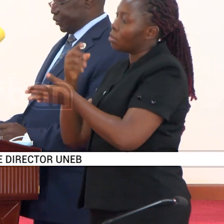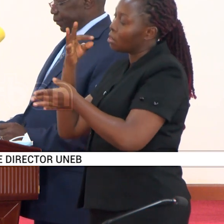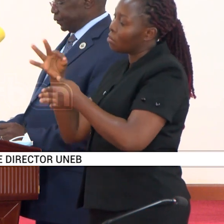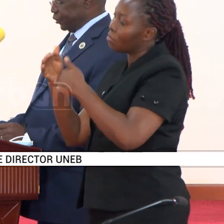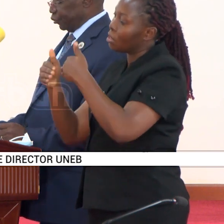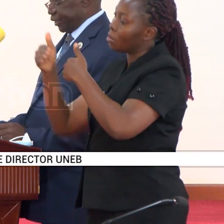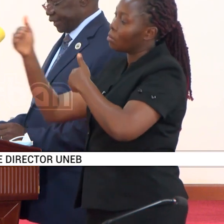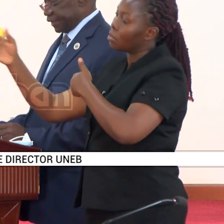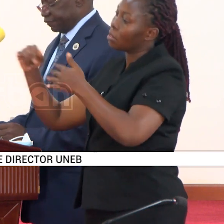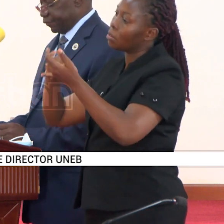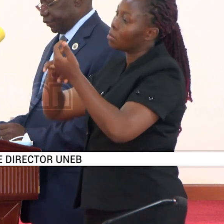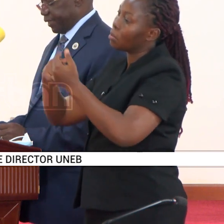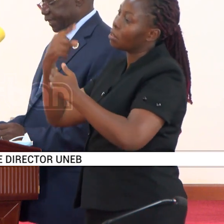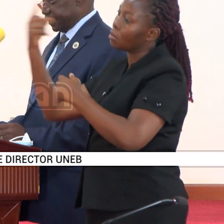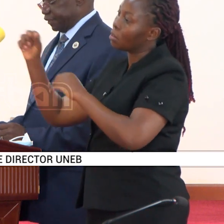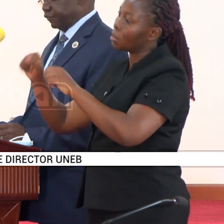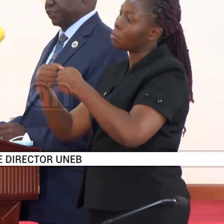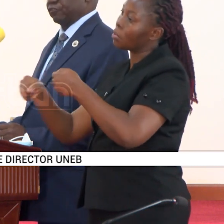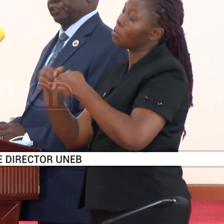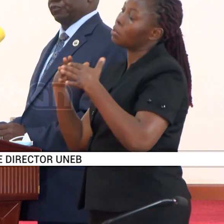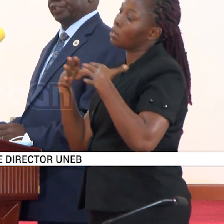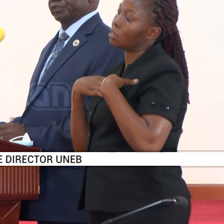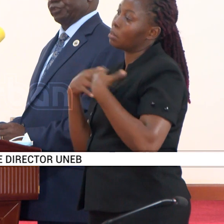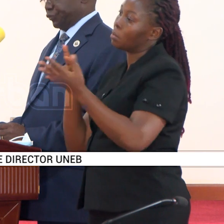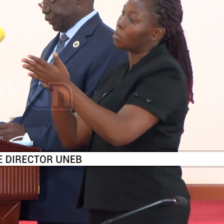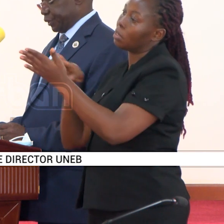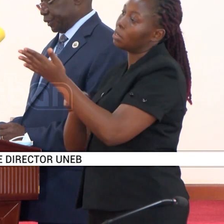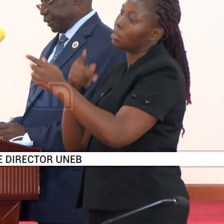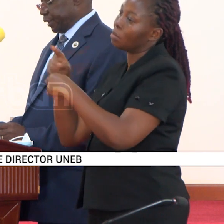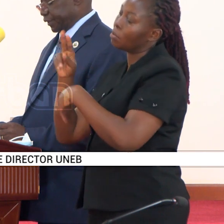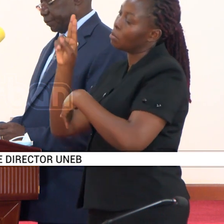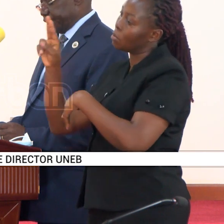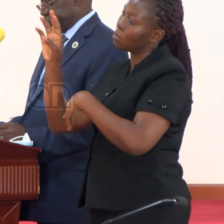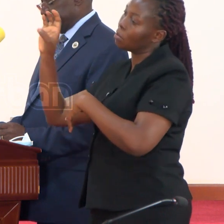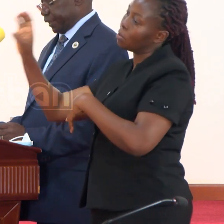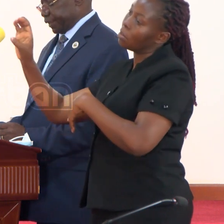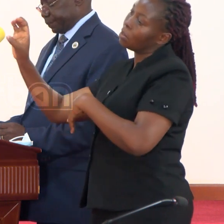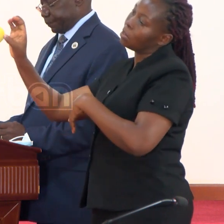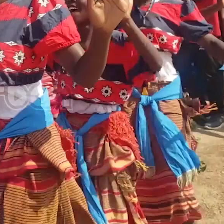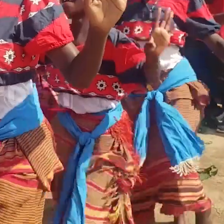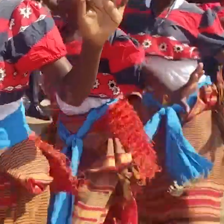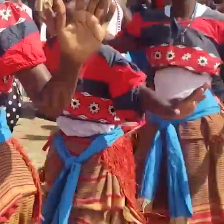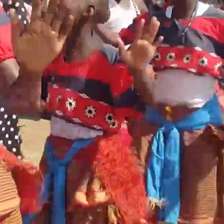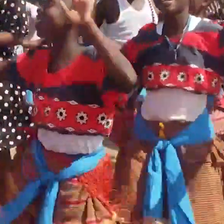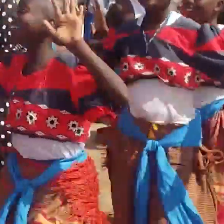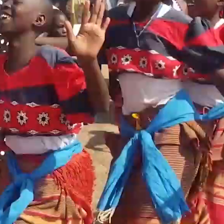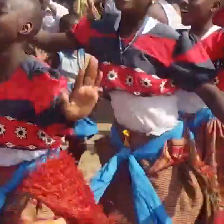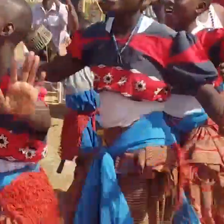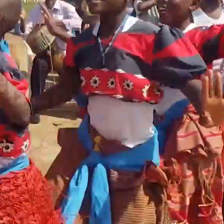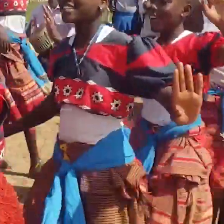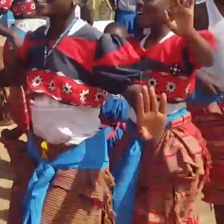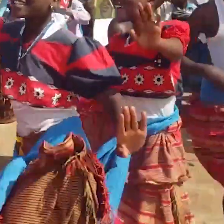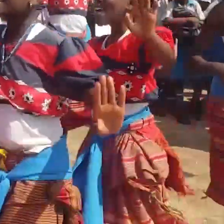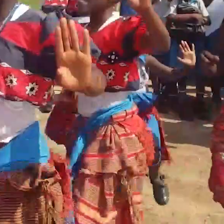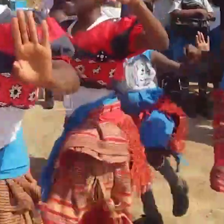be eligible to register for the Uganda Certificate of Education, the UCE examination later. Story by